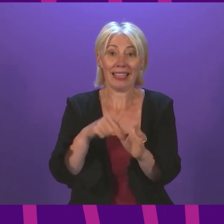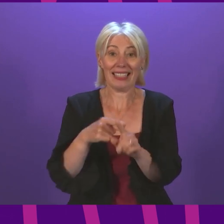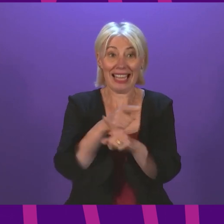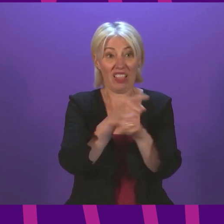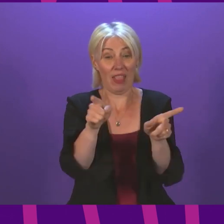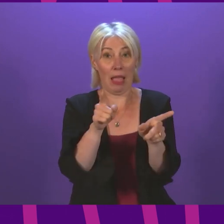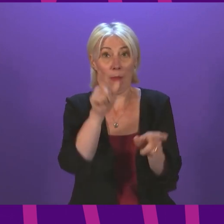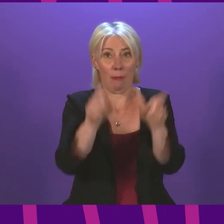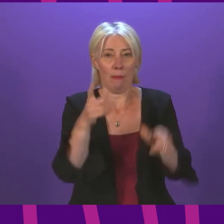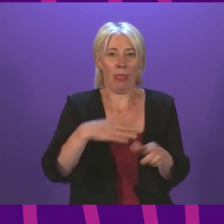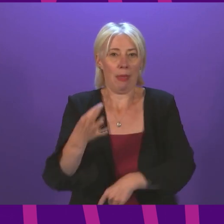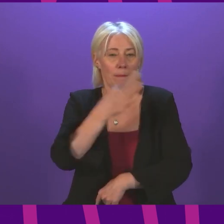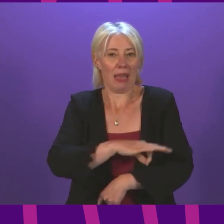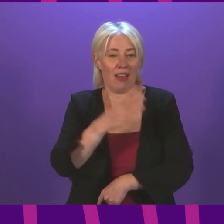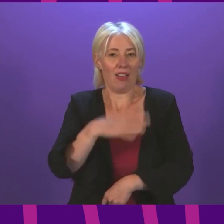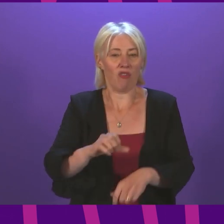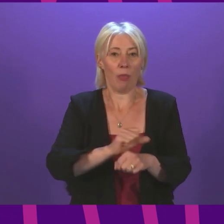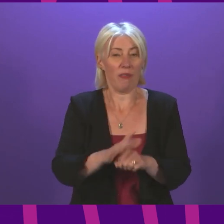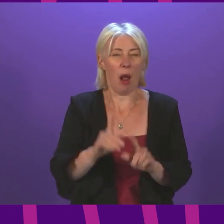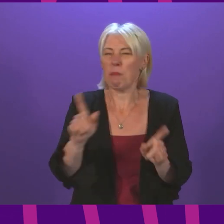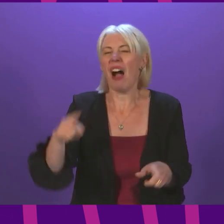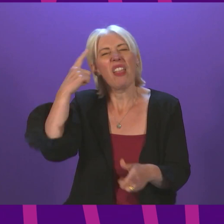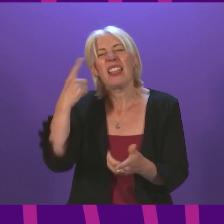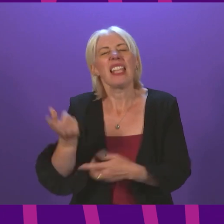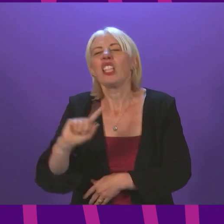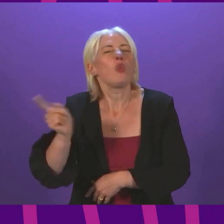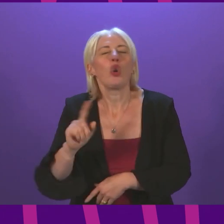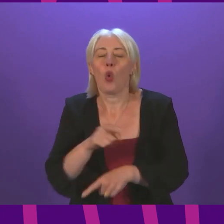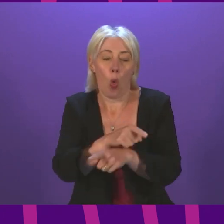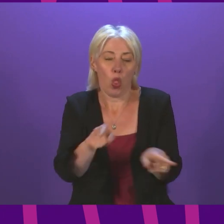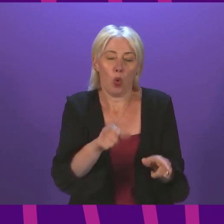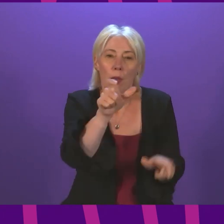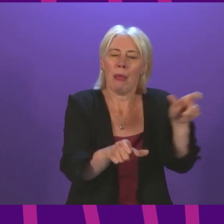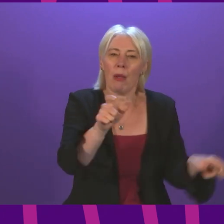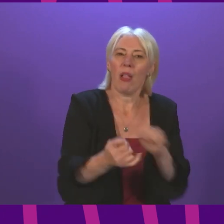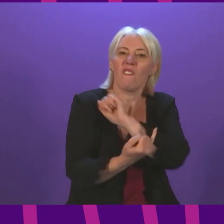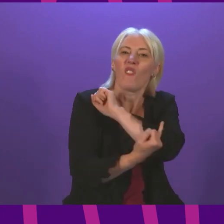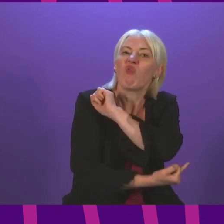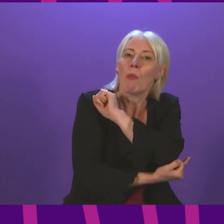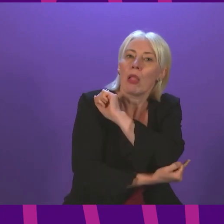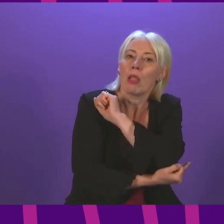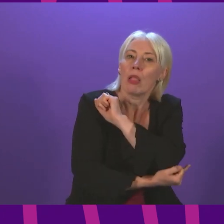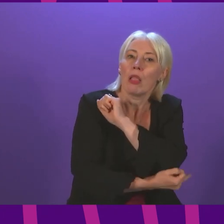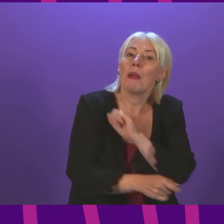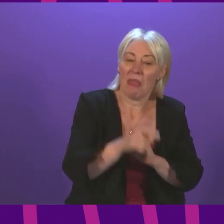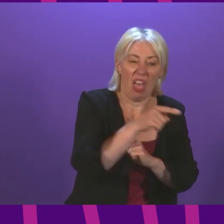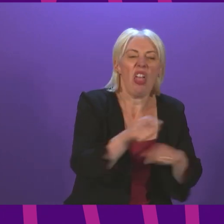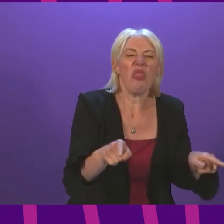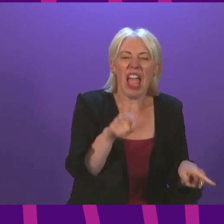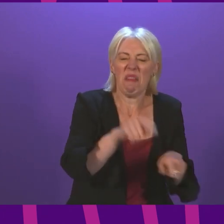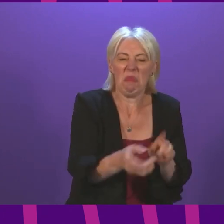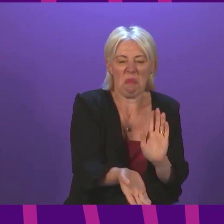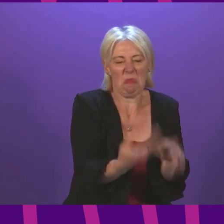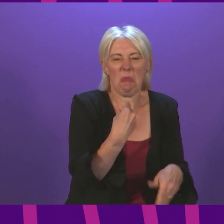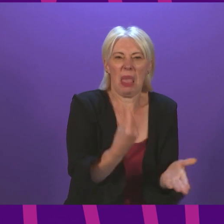they have decided that the most vulnerable will pay the price. And that has to be the key point of this